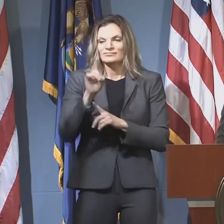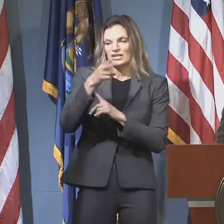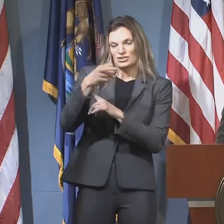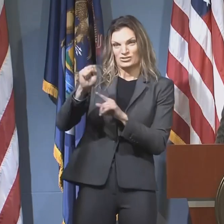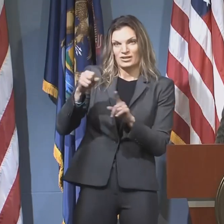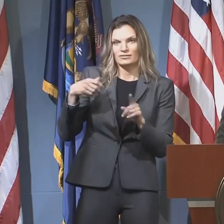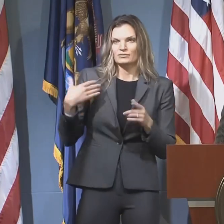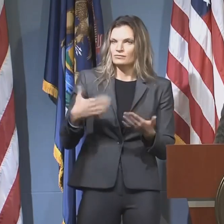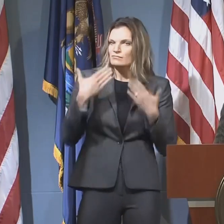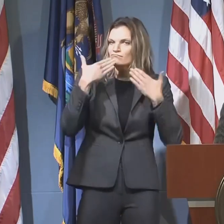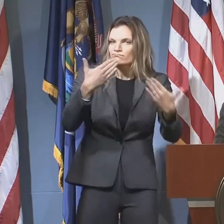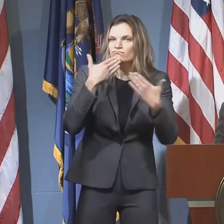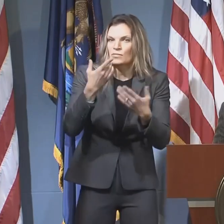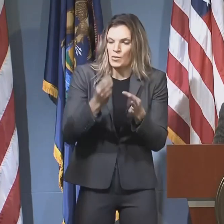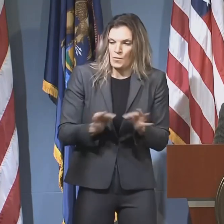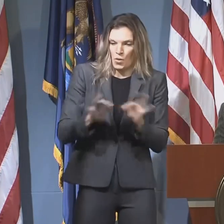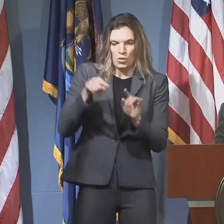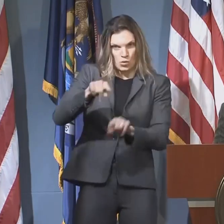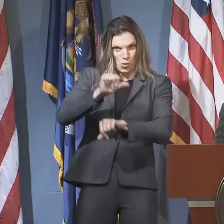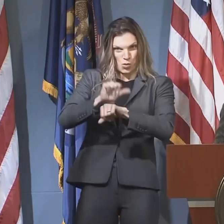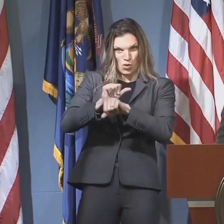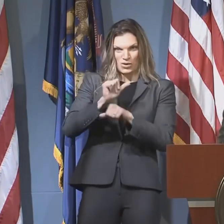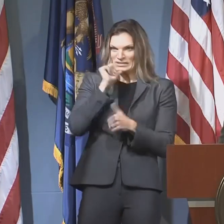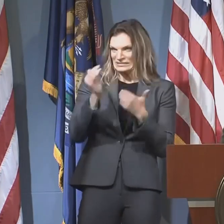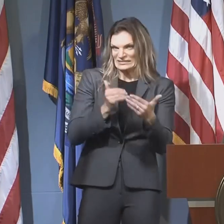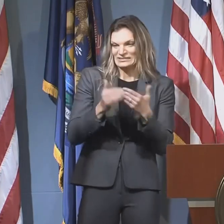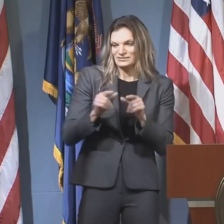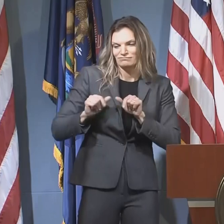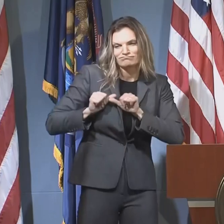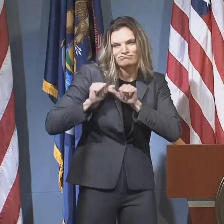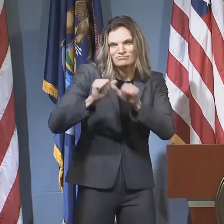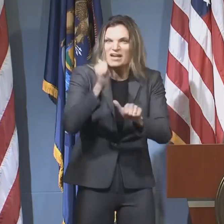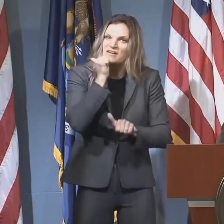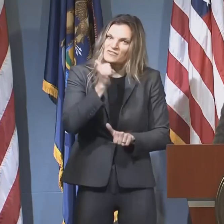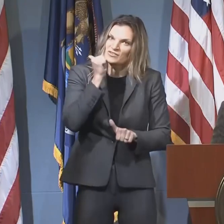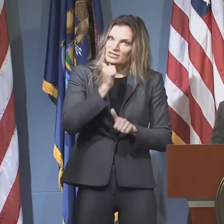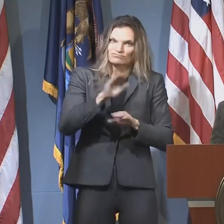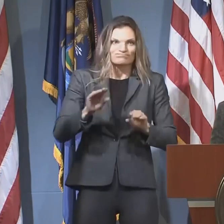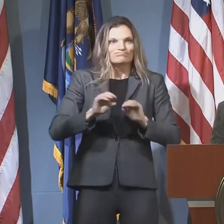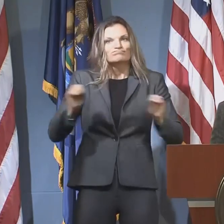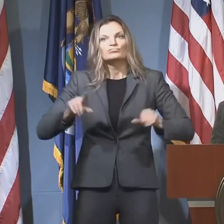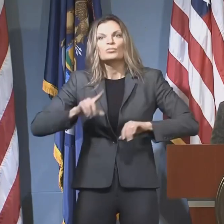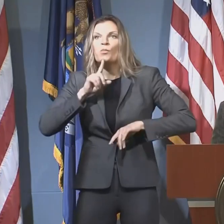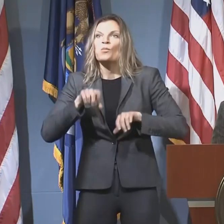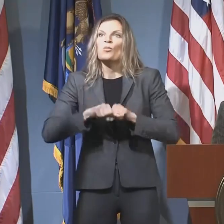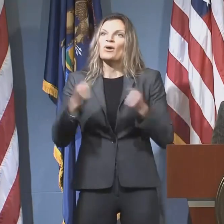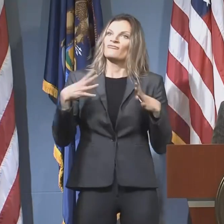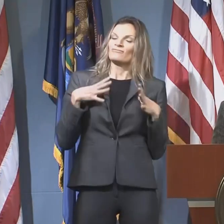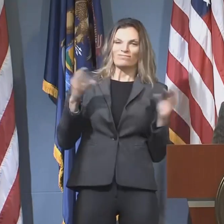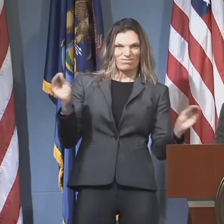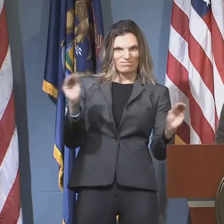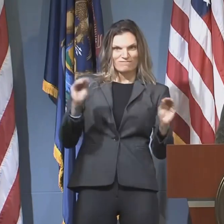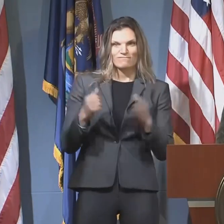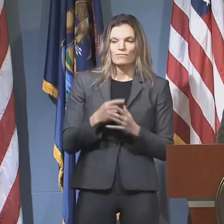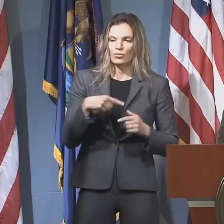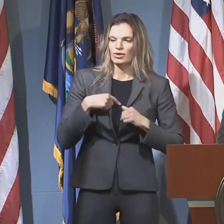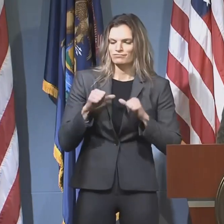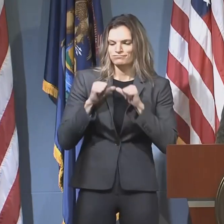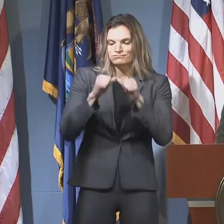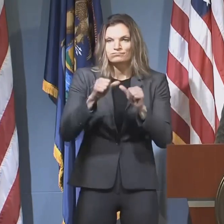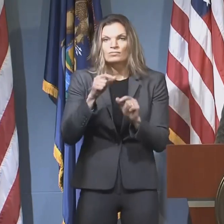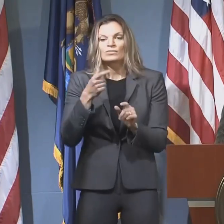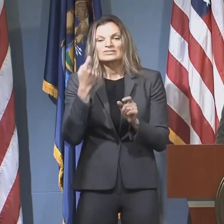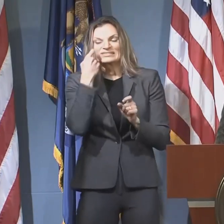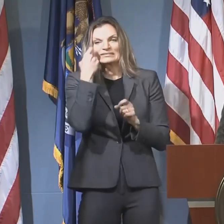Services. They are doing this important work seven days a week. We also continue to aggressively track outbreaks. As of